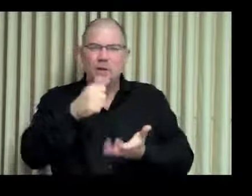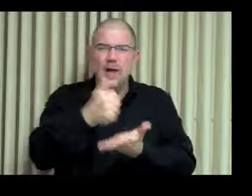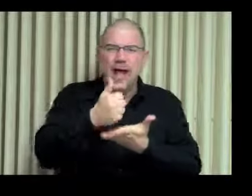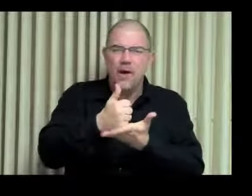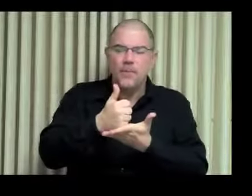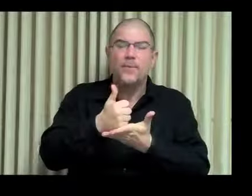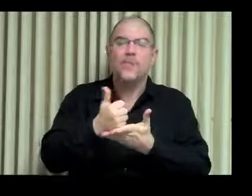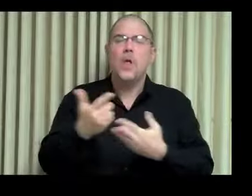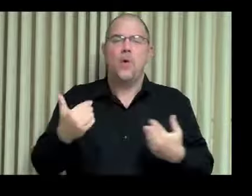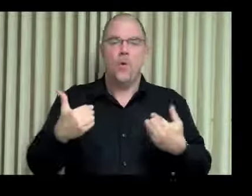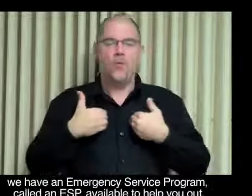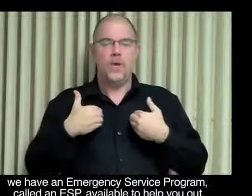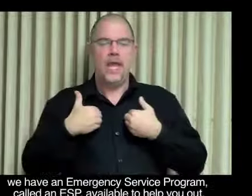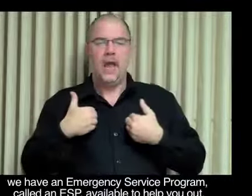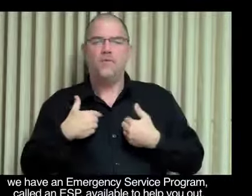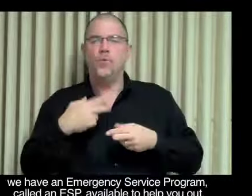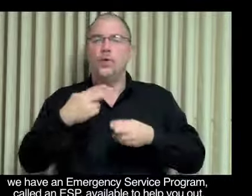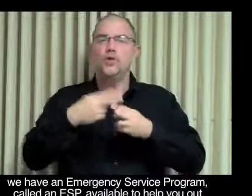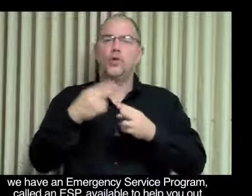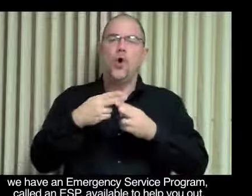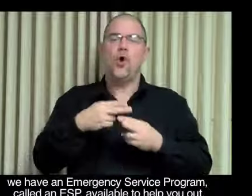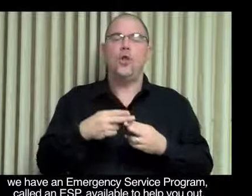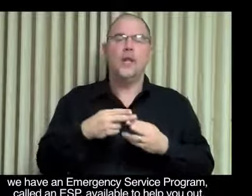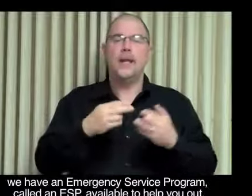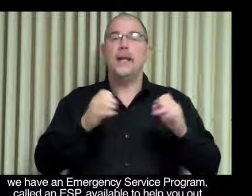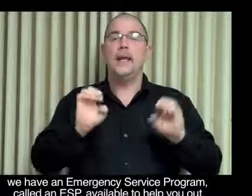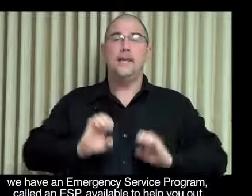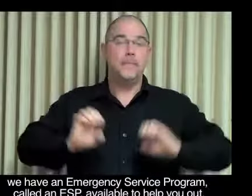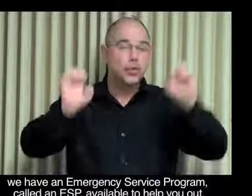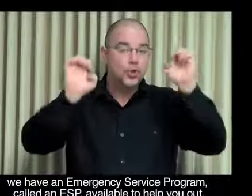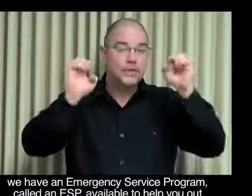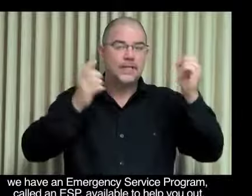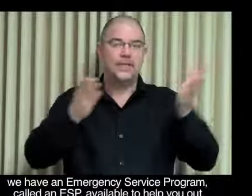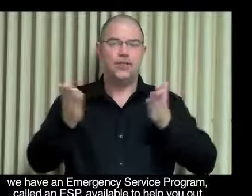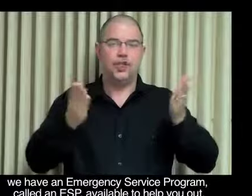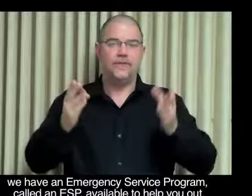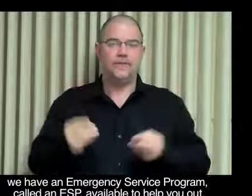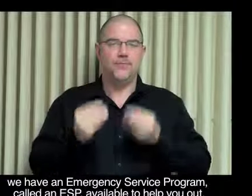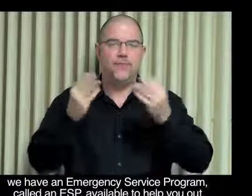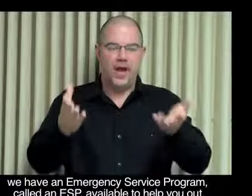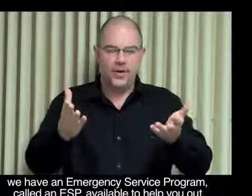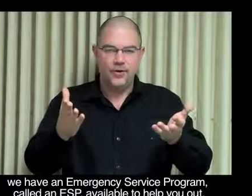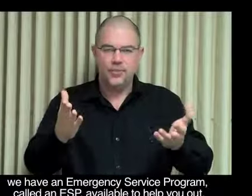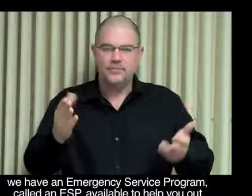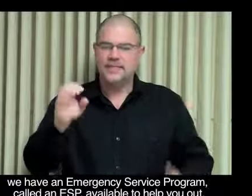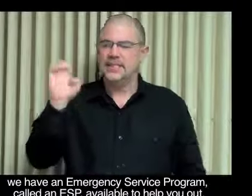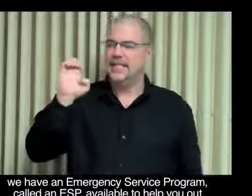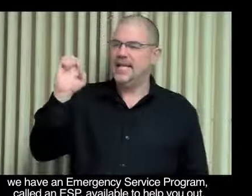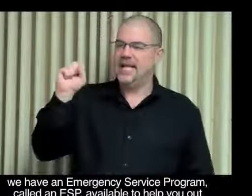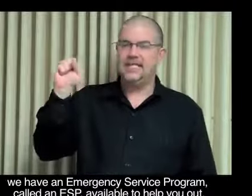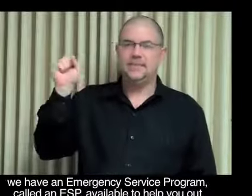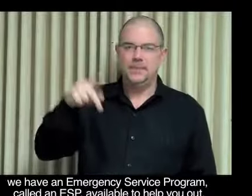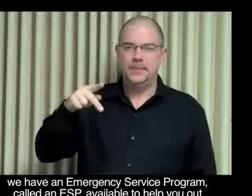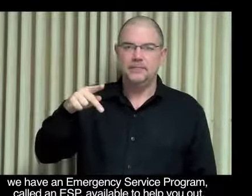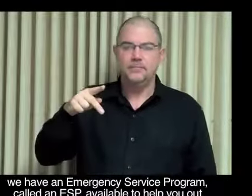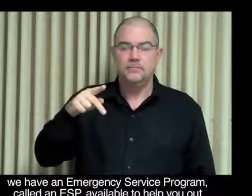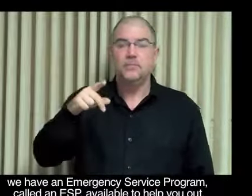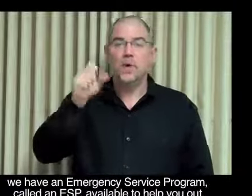we have an emergency service program called an ESP available